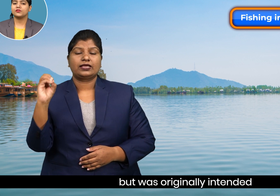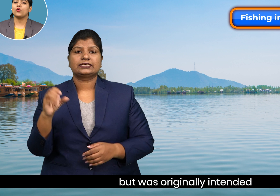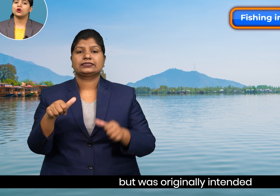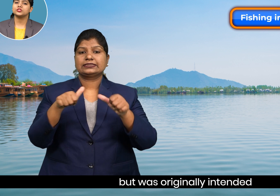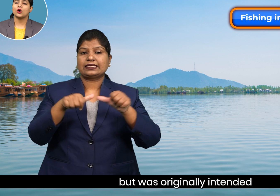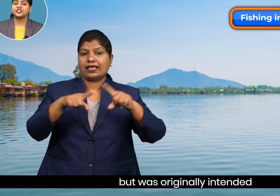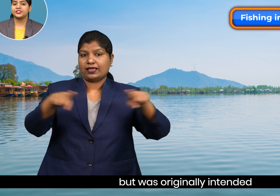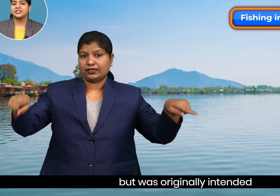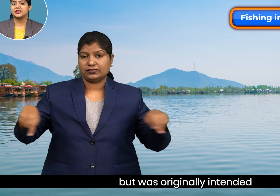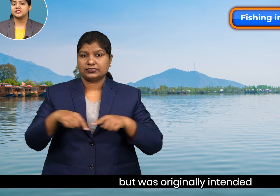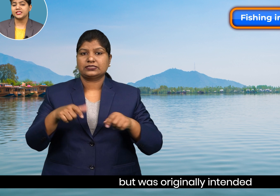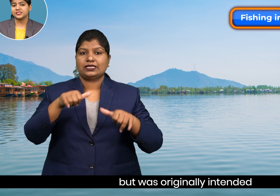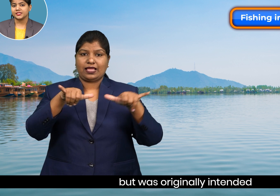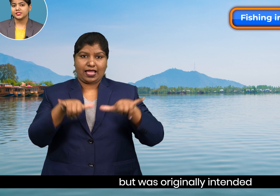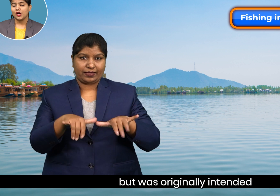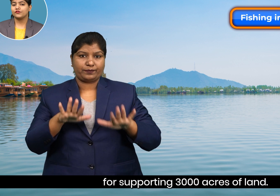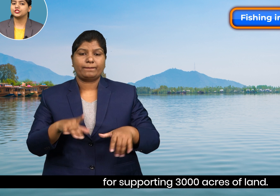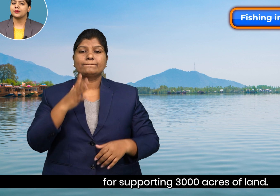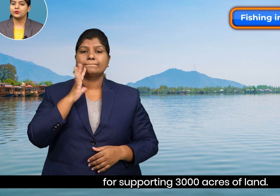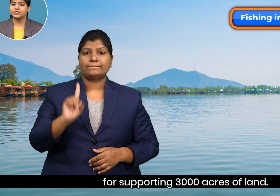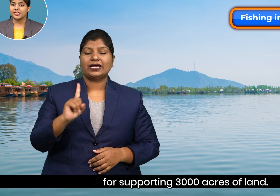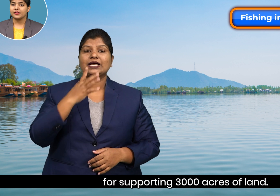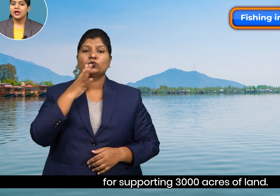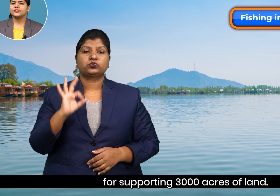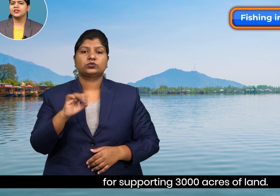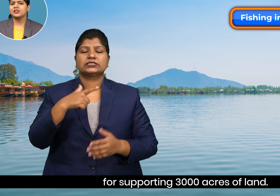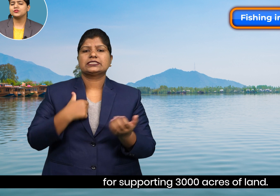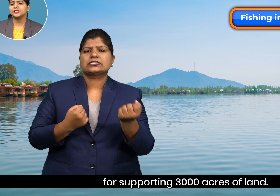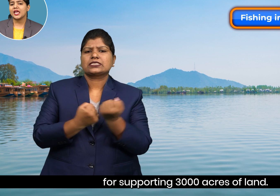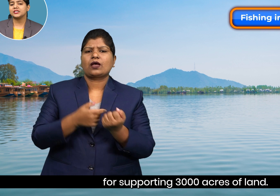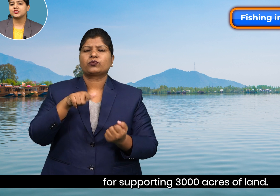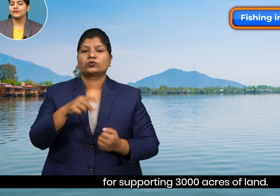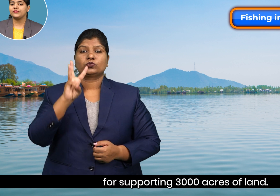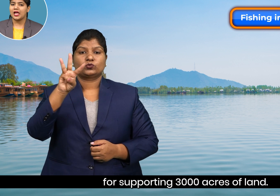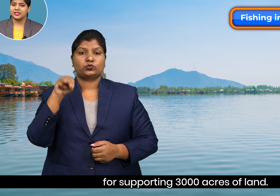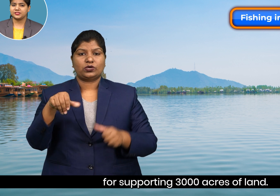was originally intended for supporting 3,000 acres of land.